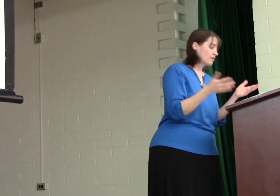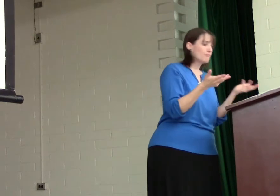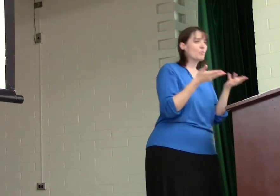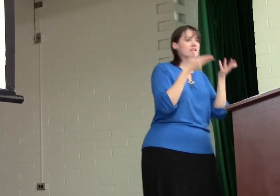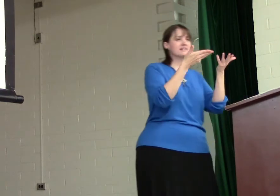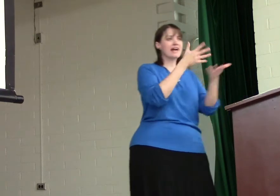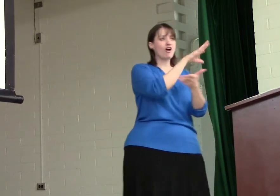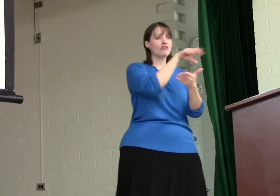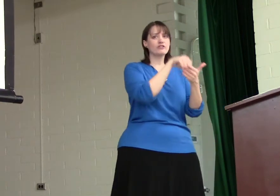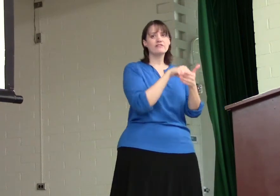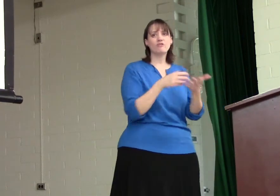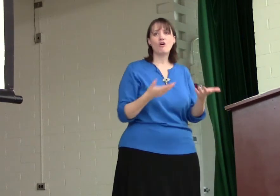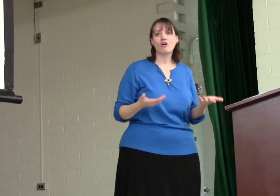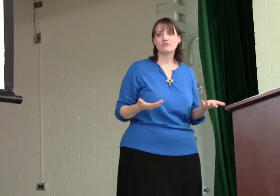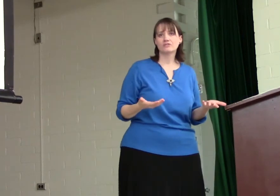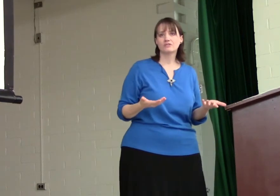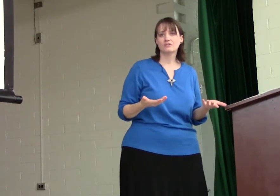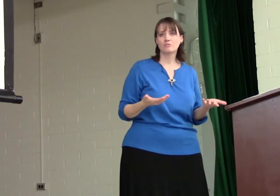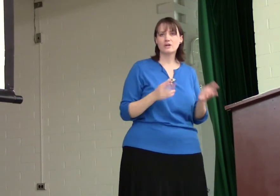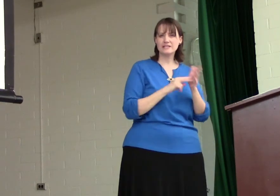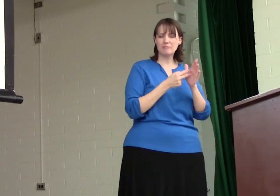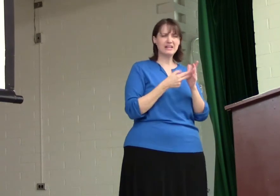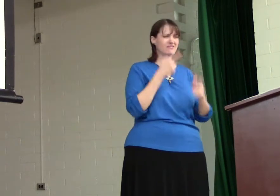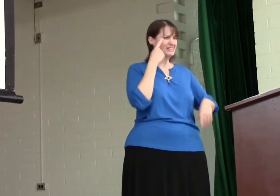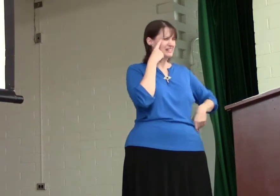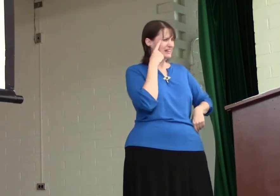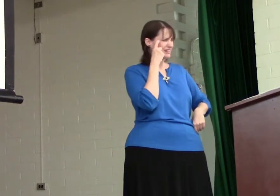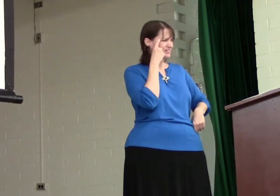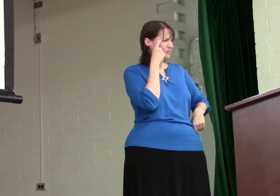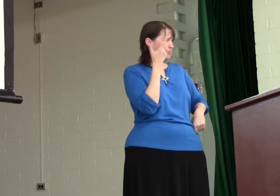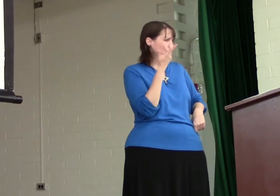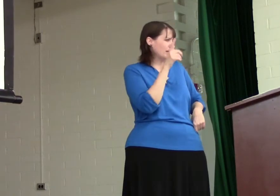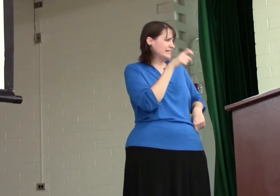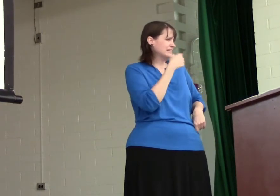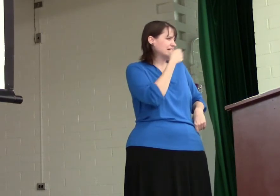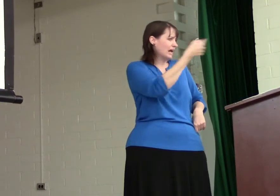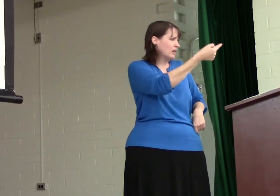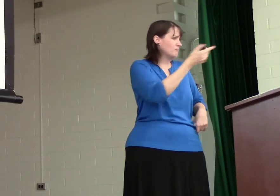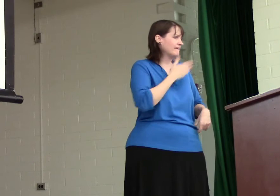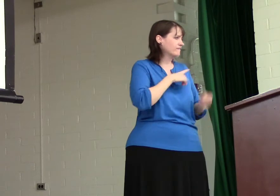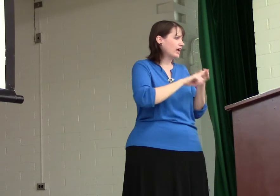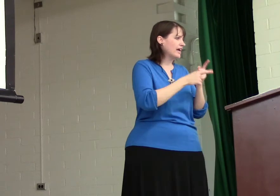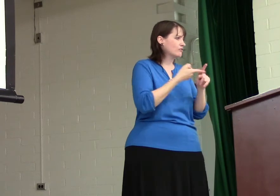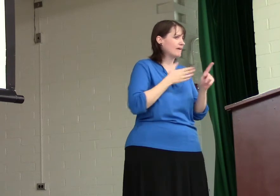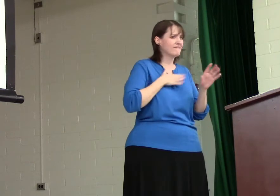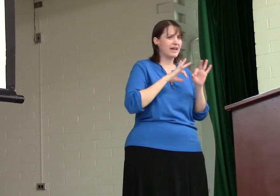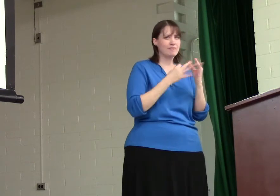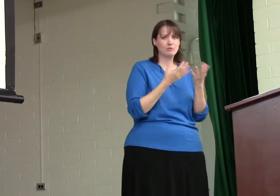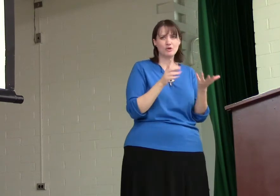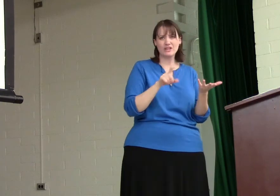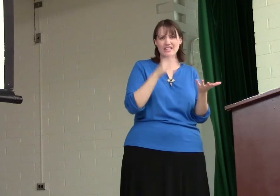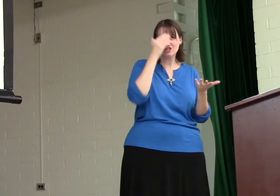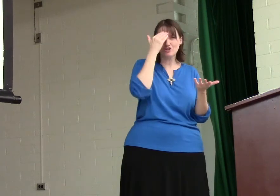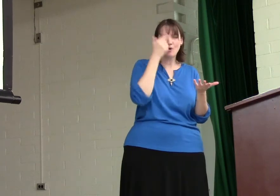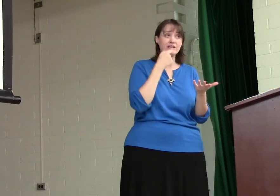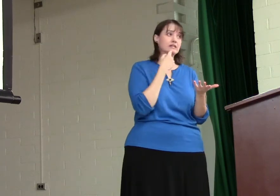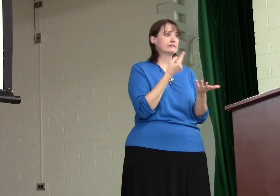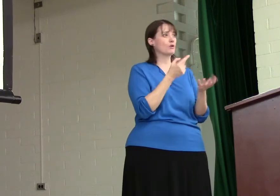But what does that offer involve? What does that mean? What do I need to tell my friend or my family? What do they need to know? say,